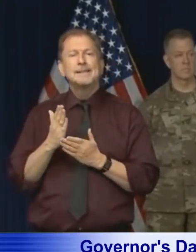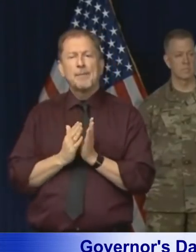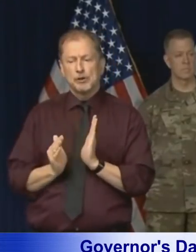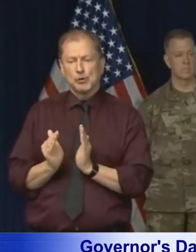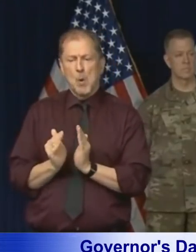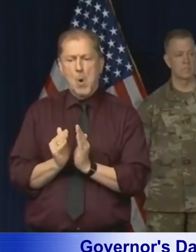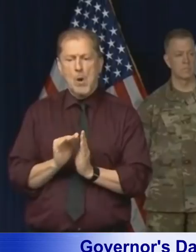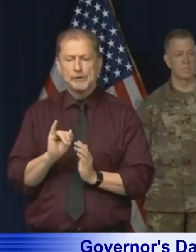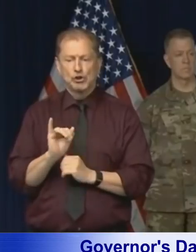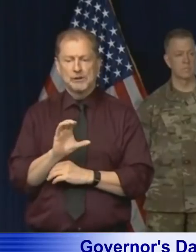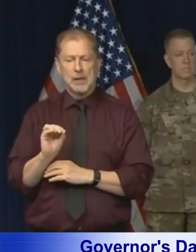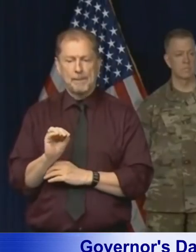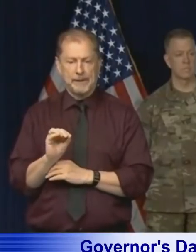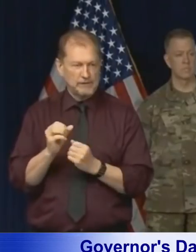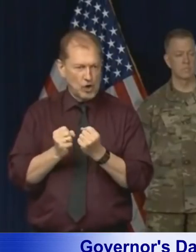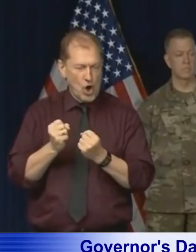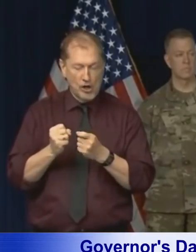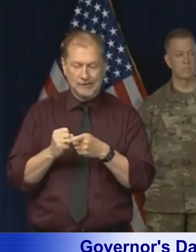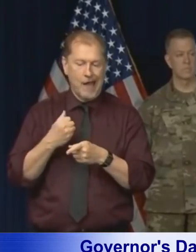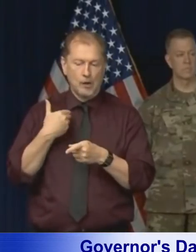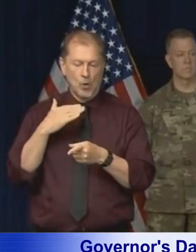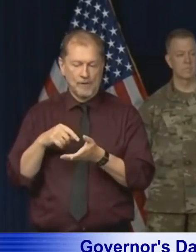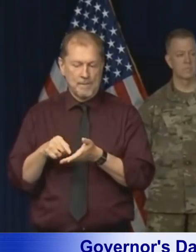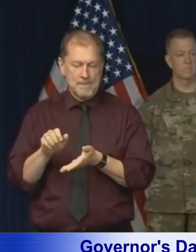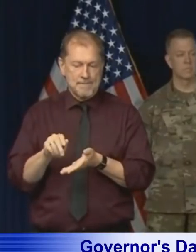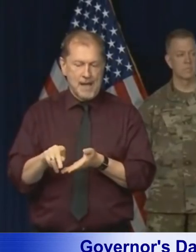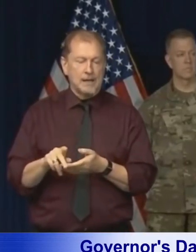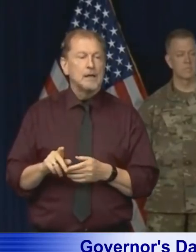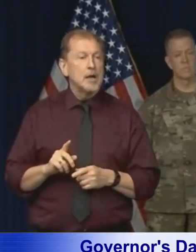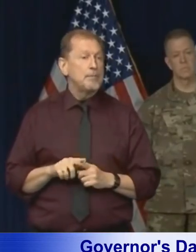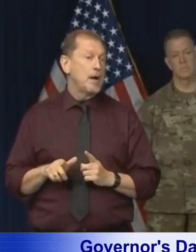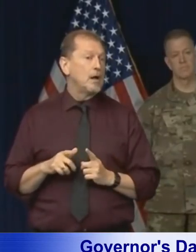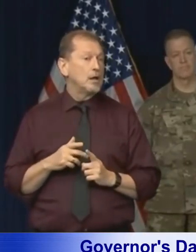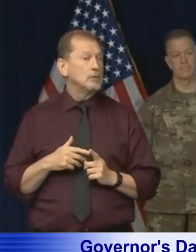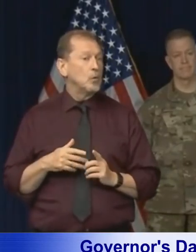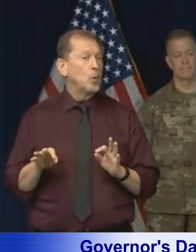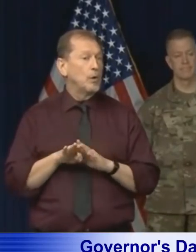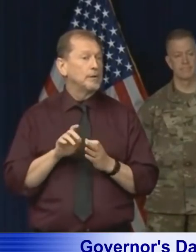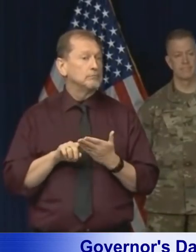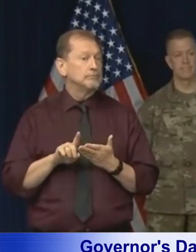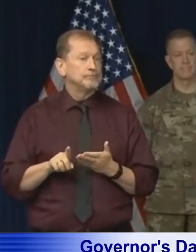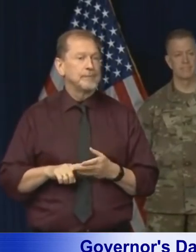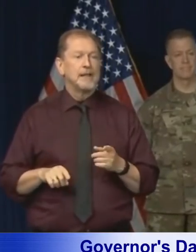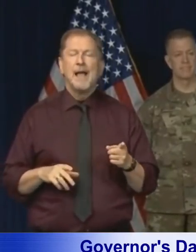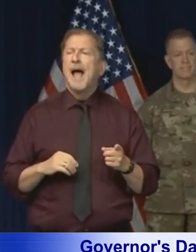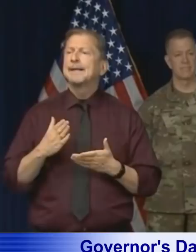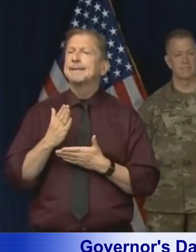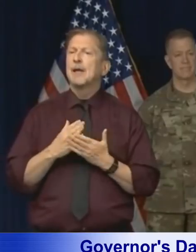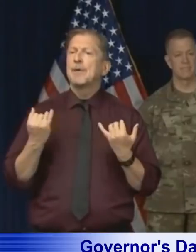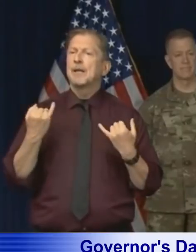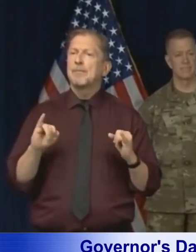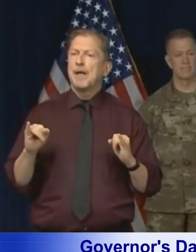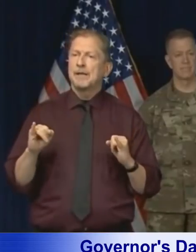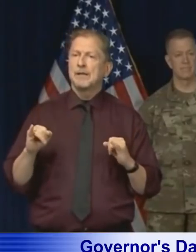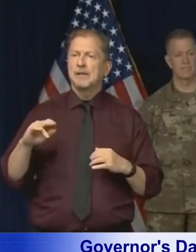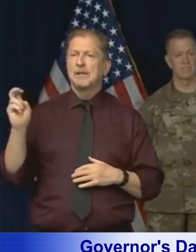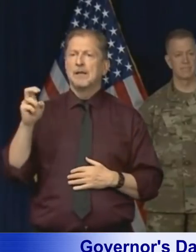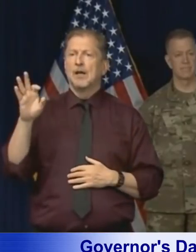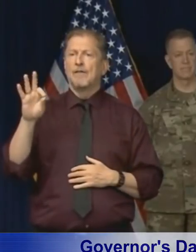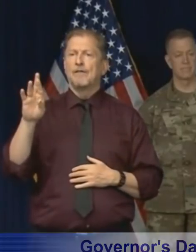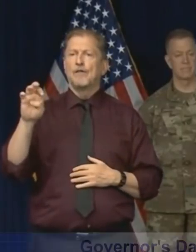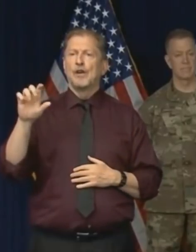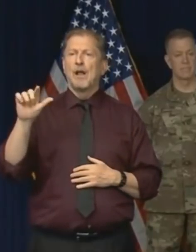in the state are doing what you're describing, but we'll go find out. And freelancers are wondering, are they covered by